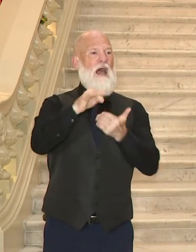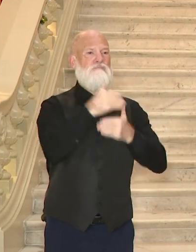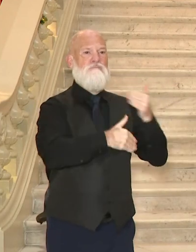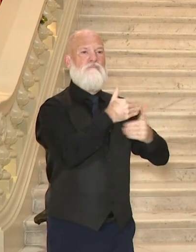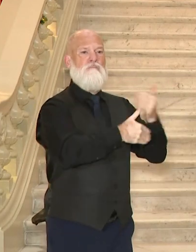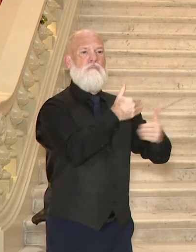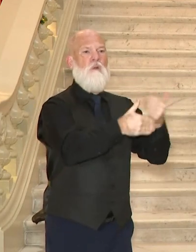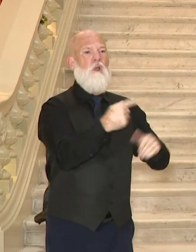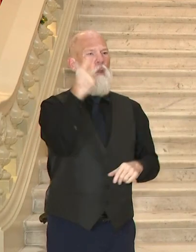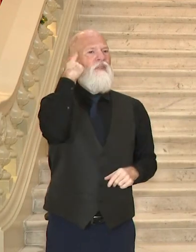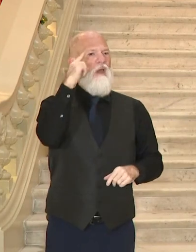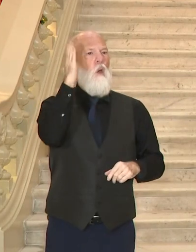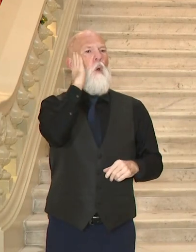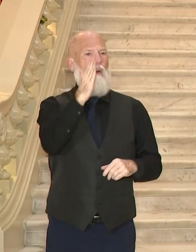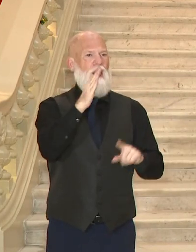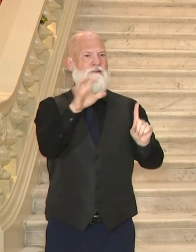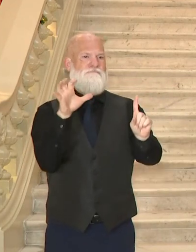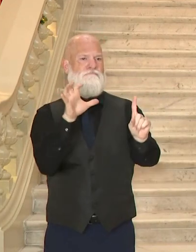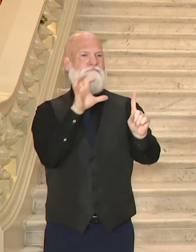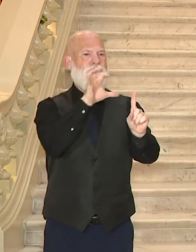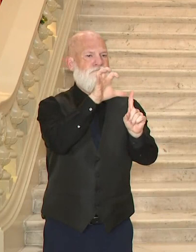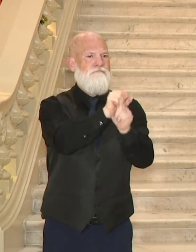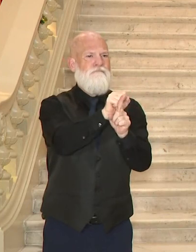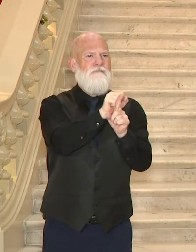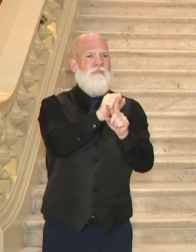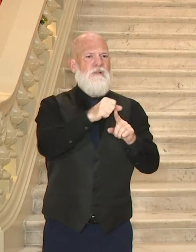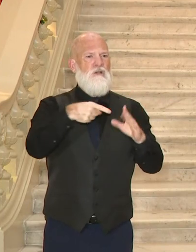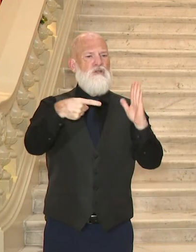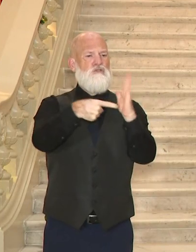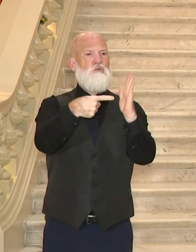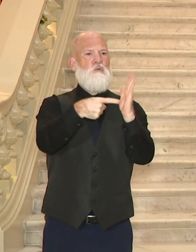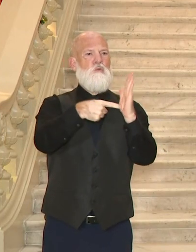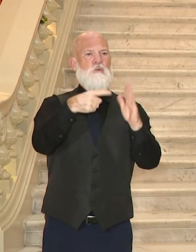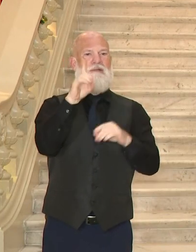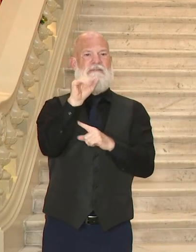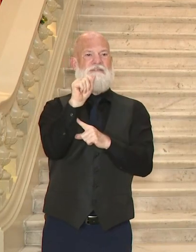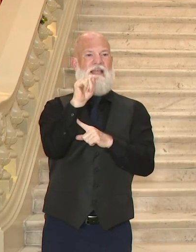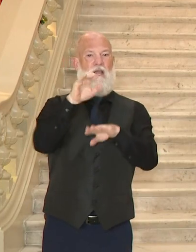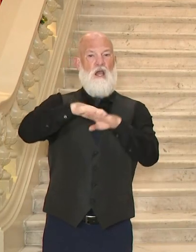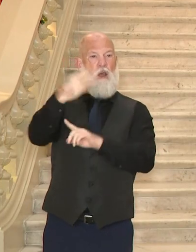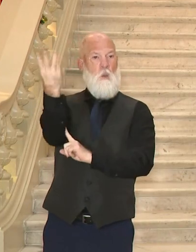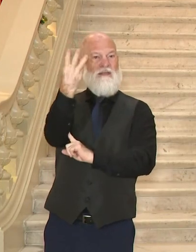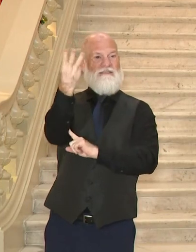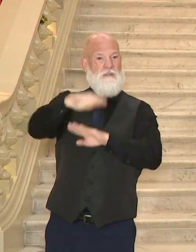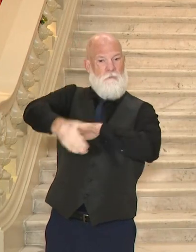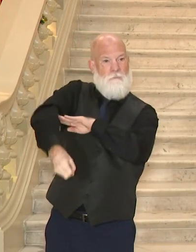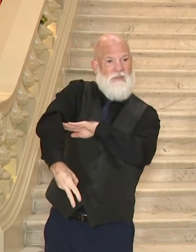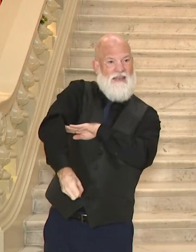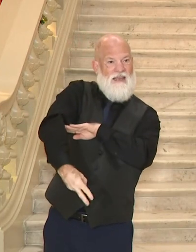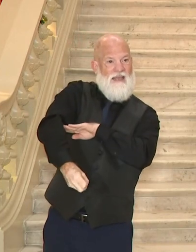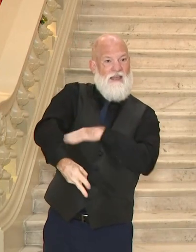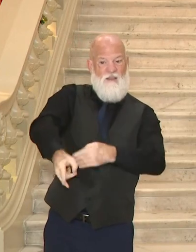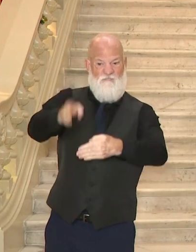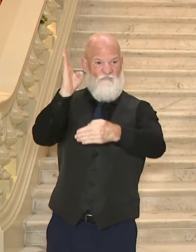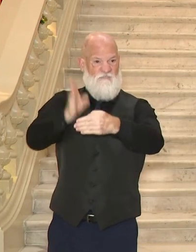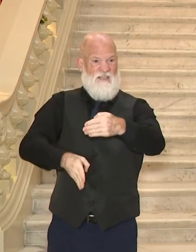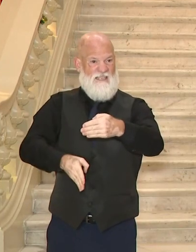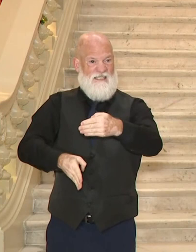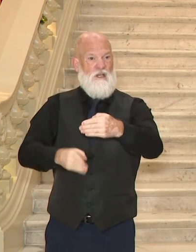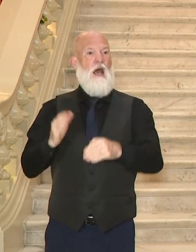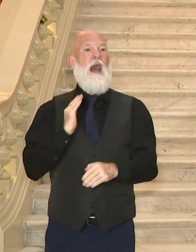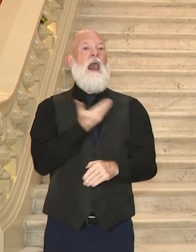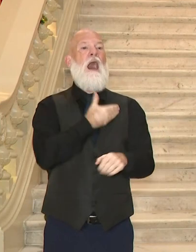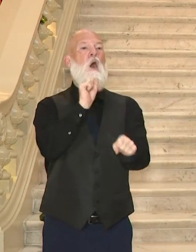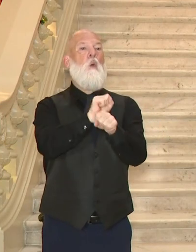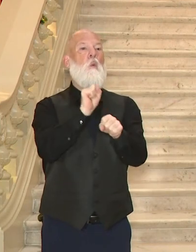deadline. Once that is complete, our office continuing our work to be transparent as